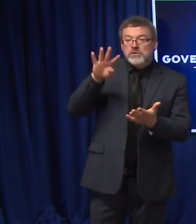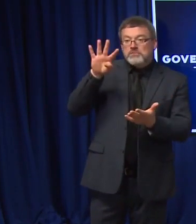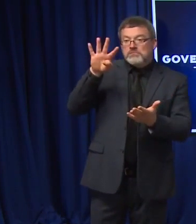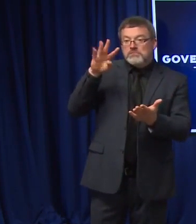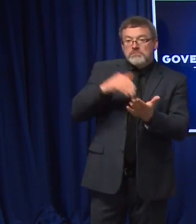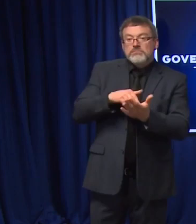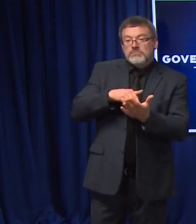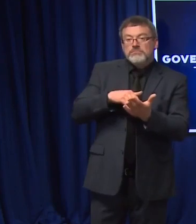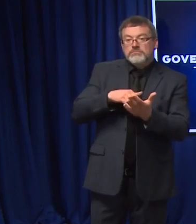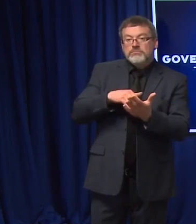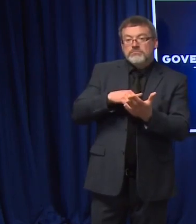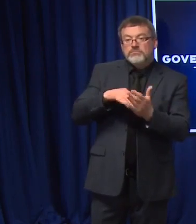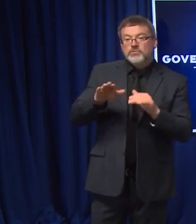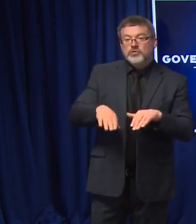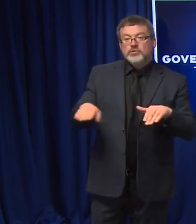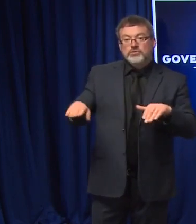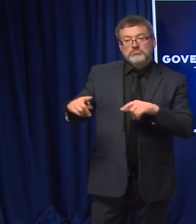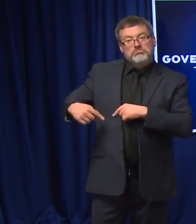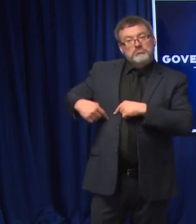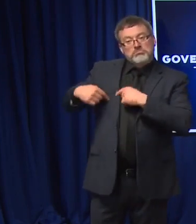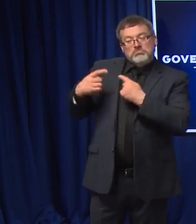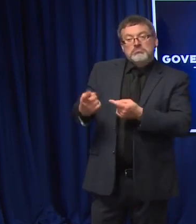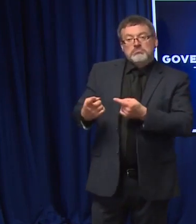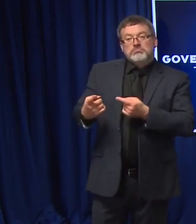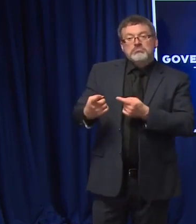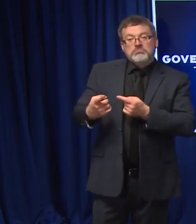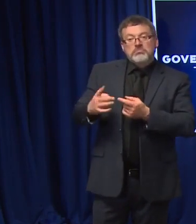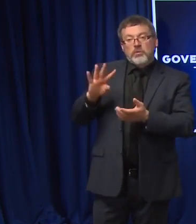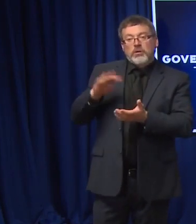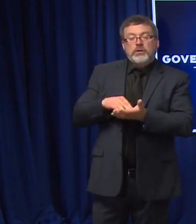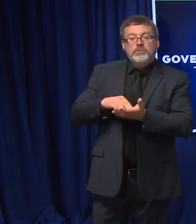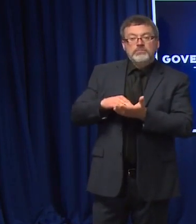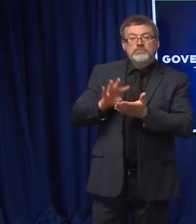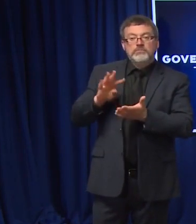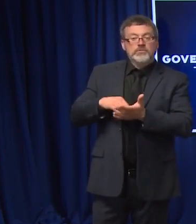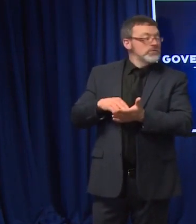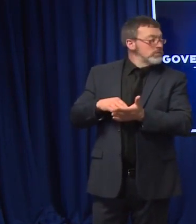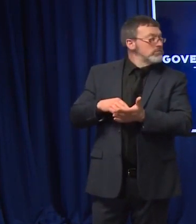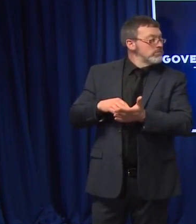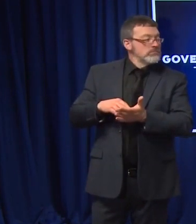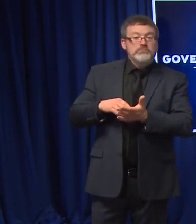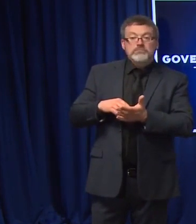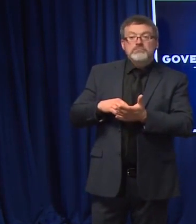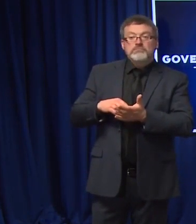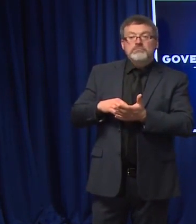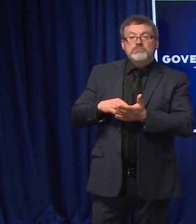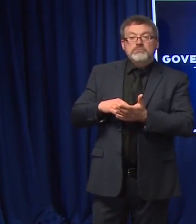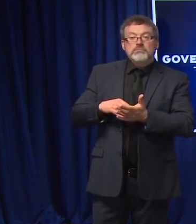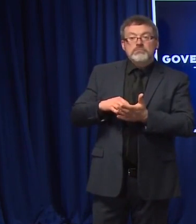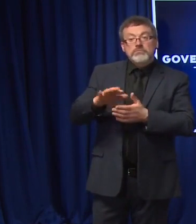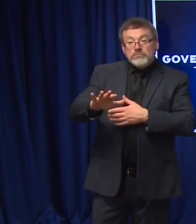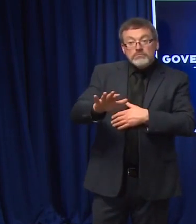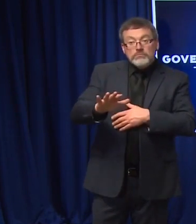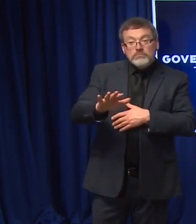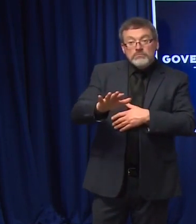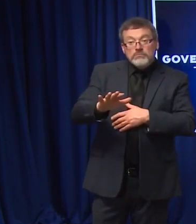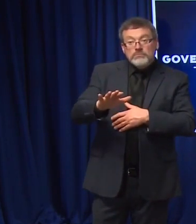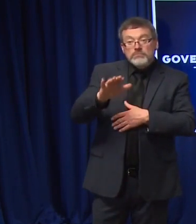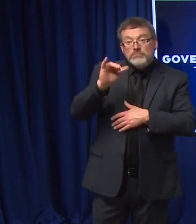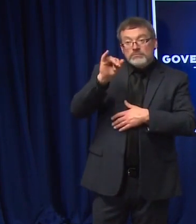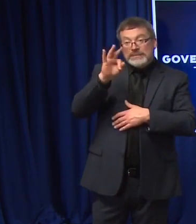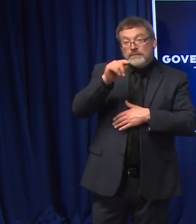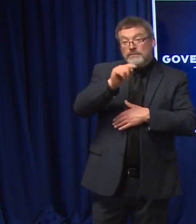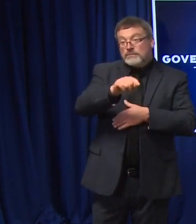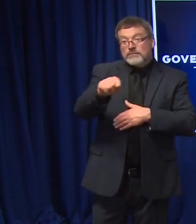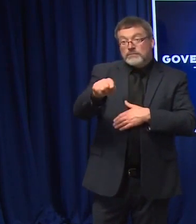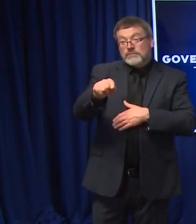five to 11 years of age have been vaccinated. And again, if a child went into a pharmacy to get